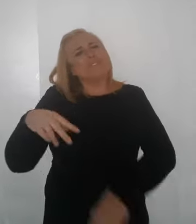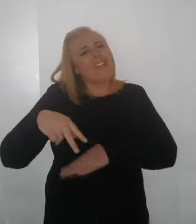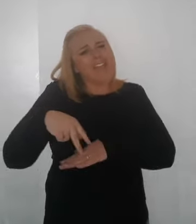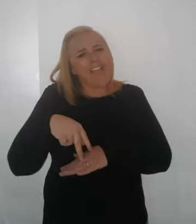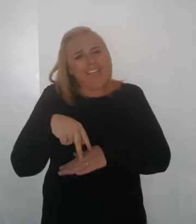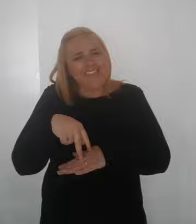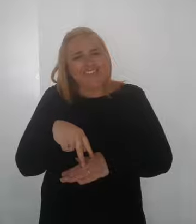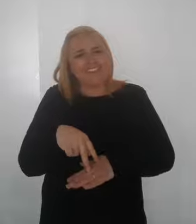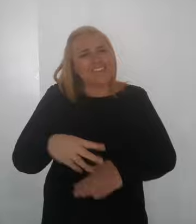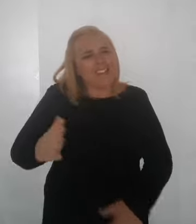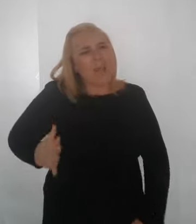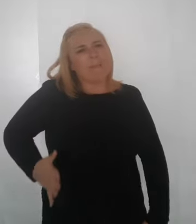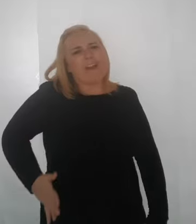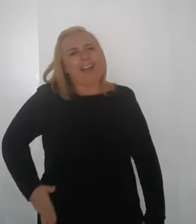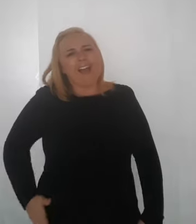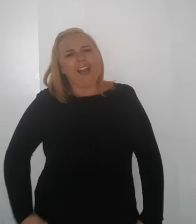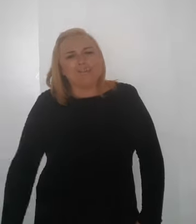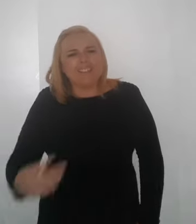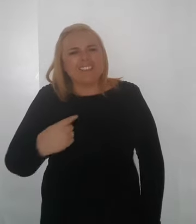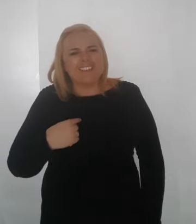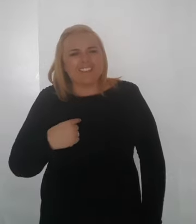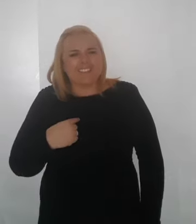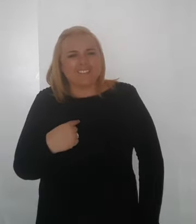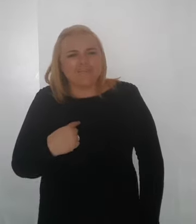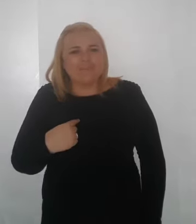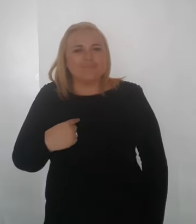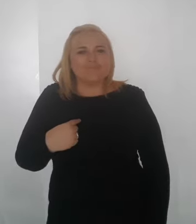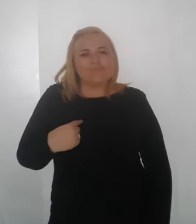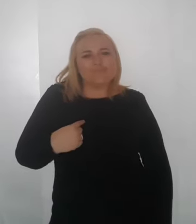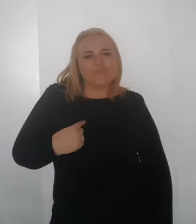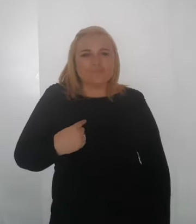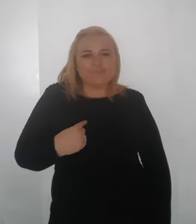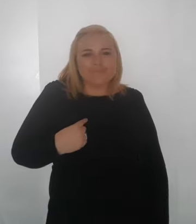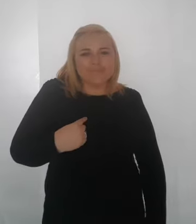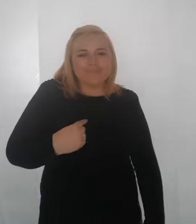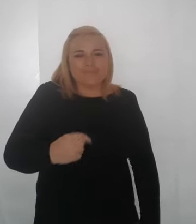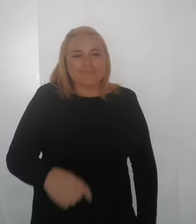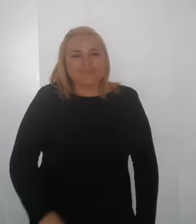stand by me Oh, stand by me